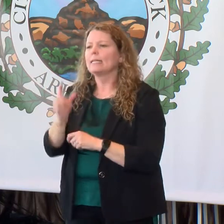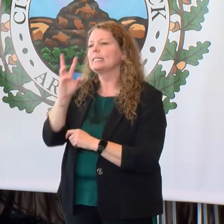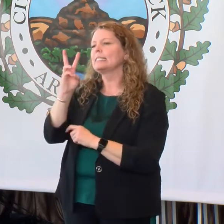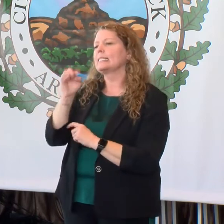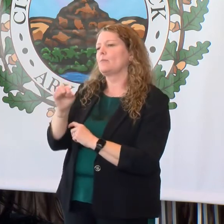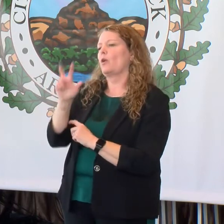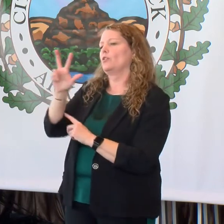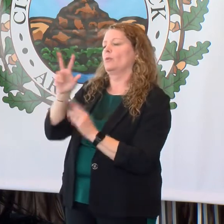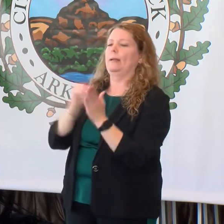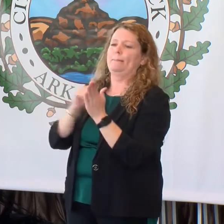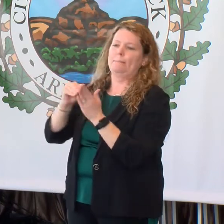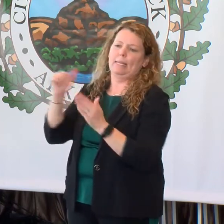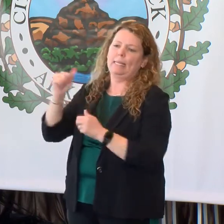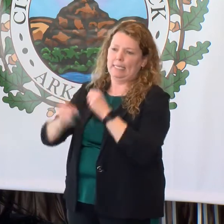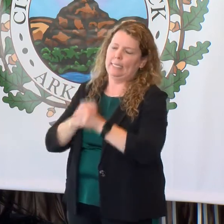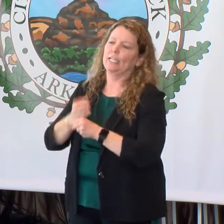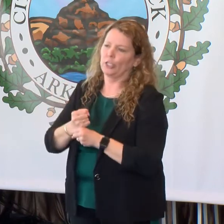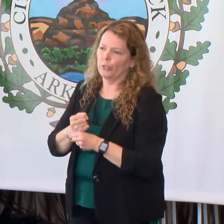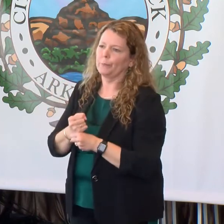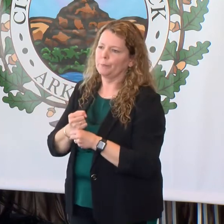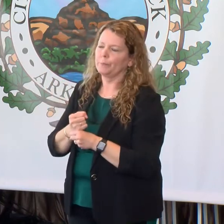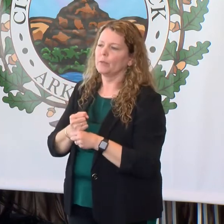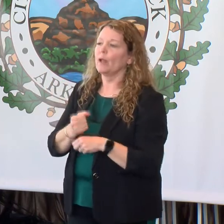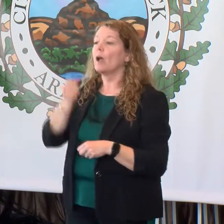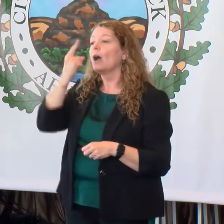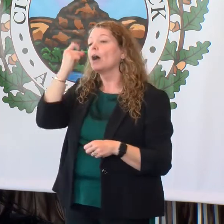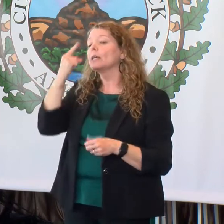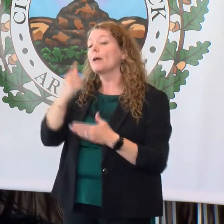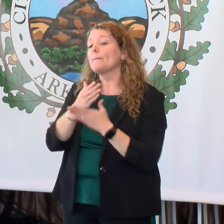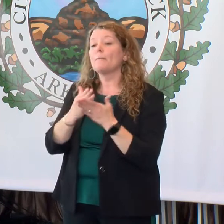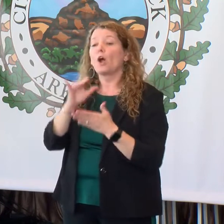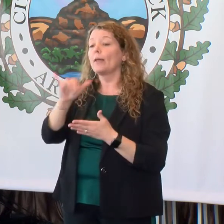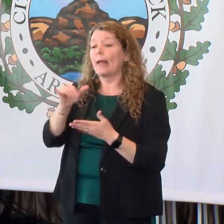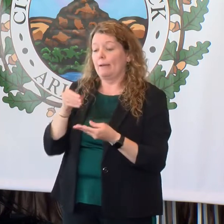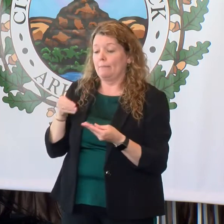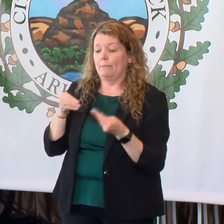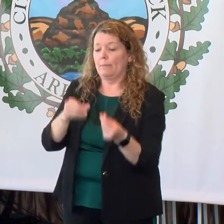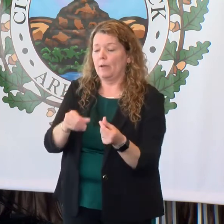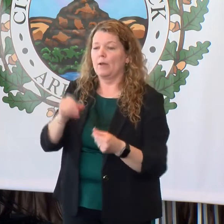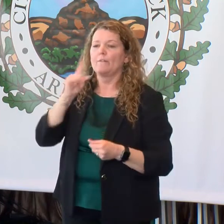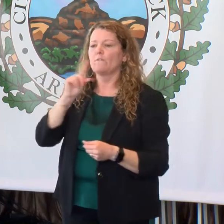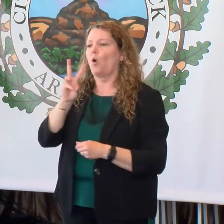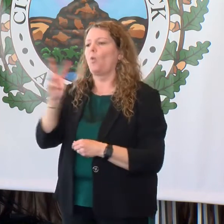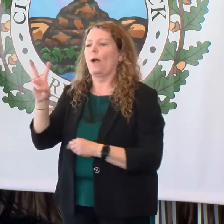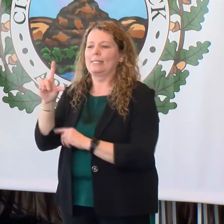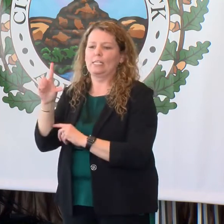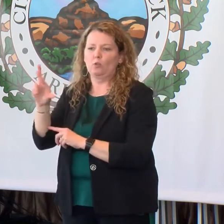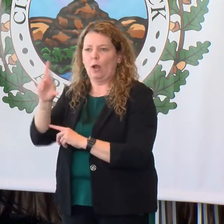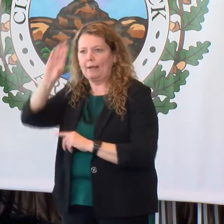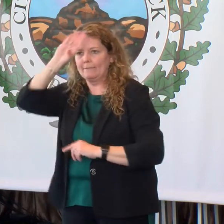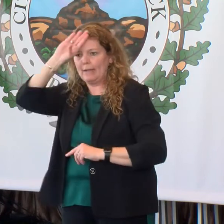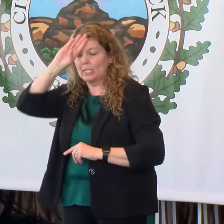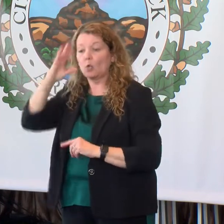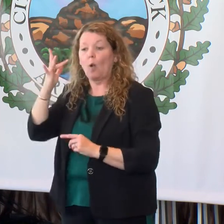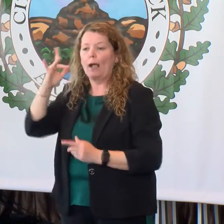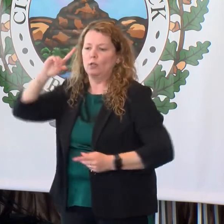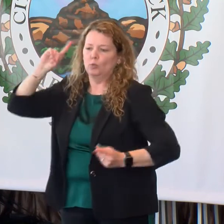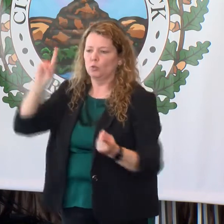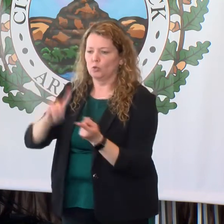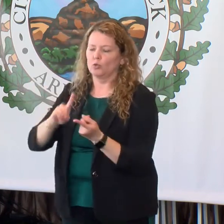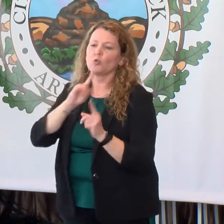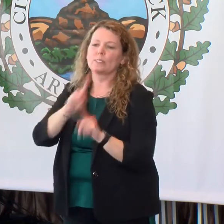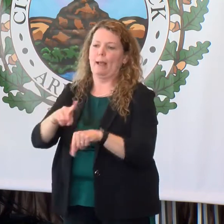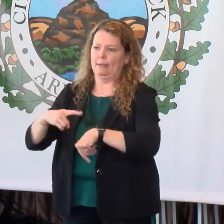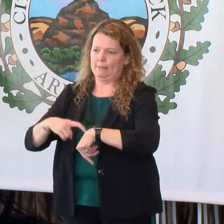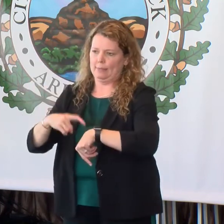.3 million a year. And part of that process is to fund a West Little Rock Fire Station to reduce the response time in West Little Rock, because we